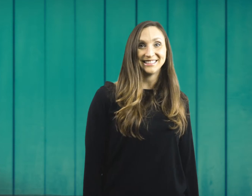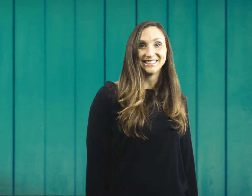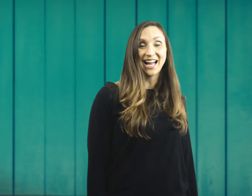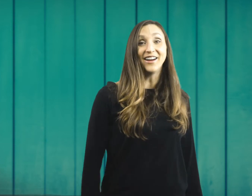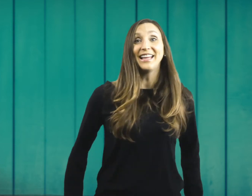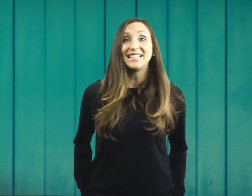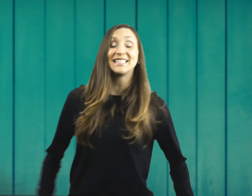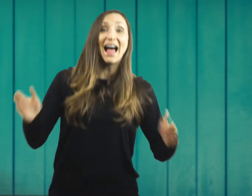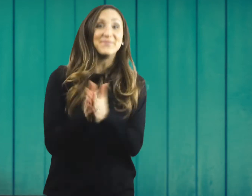All right, let's clap.